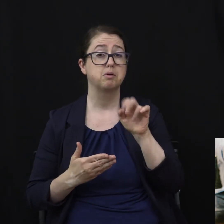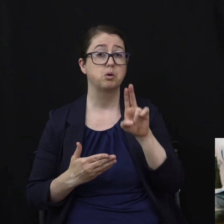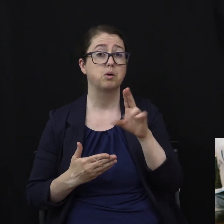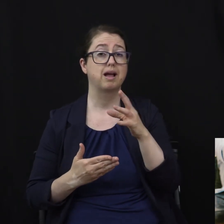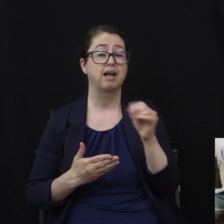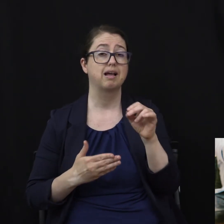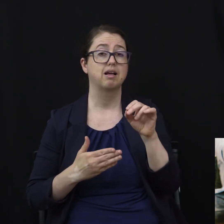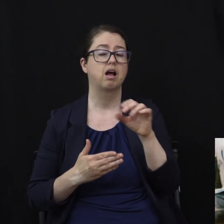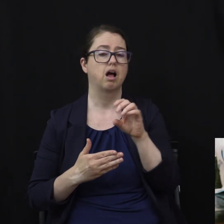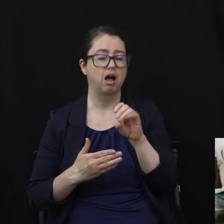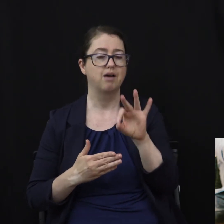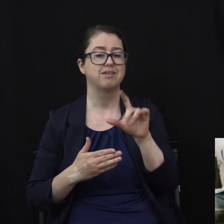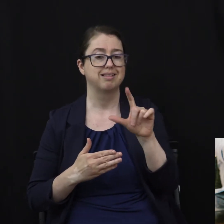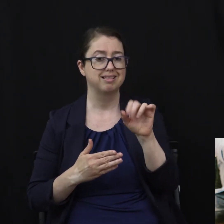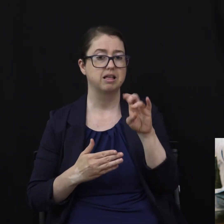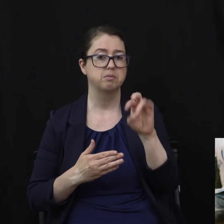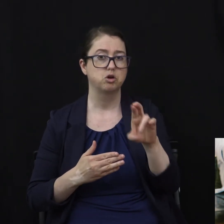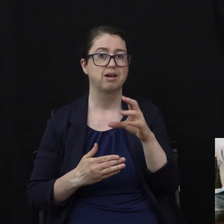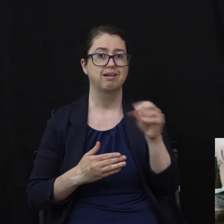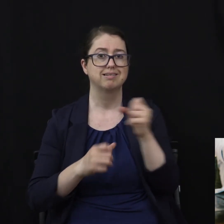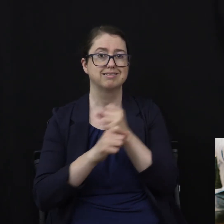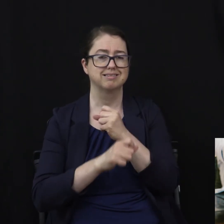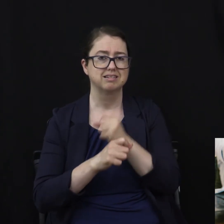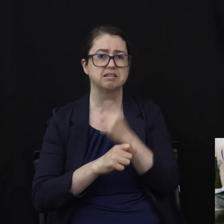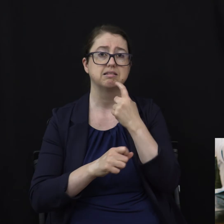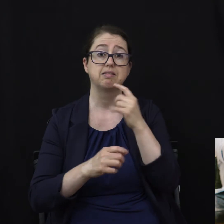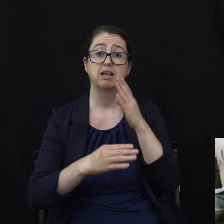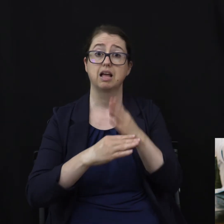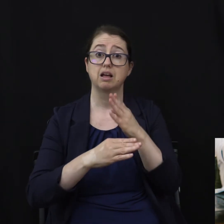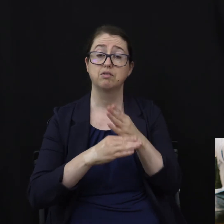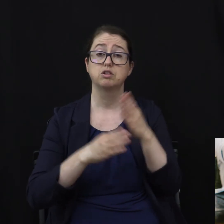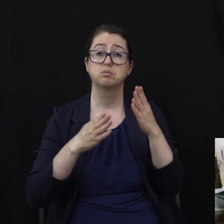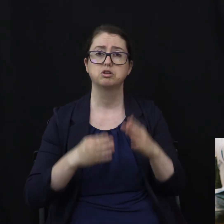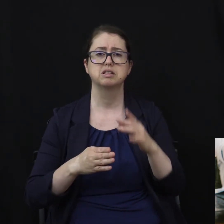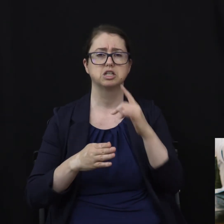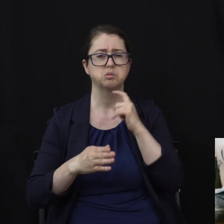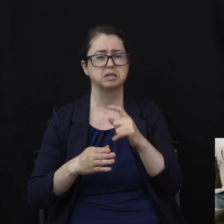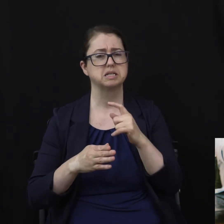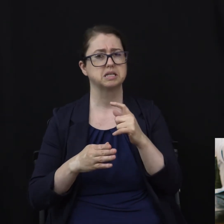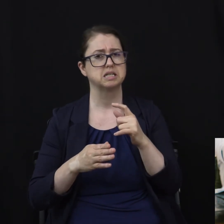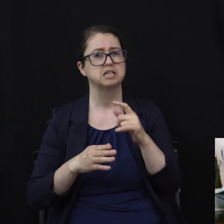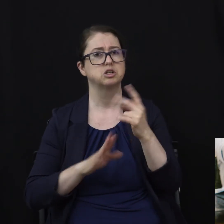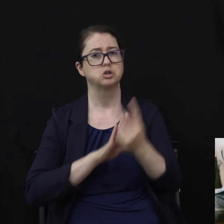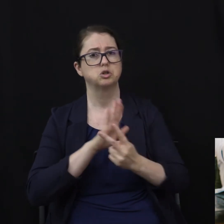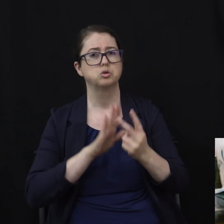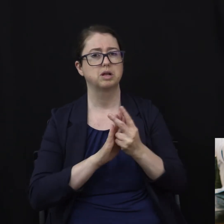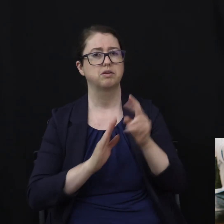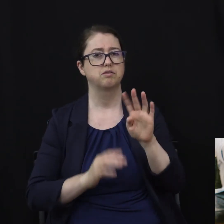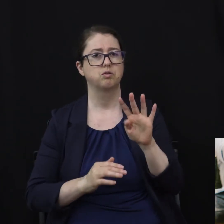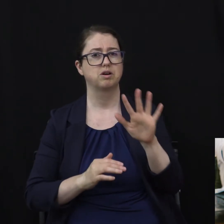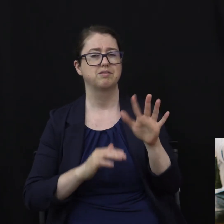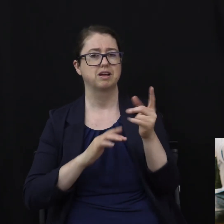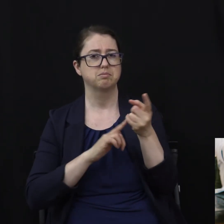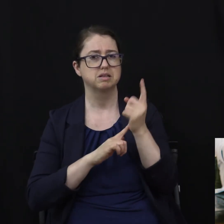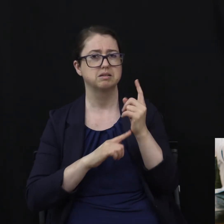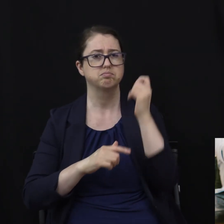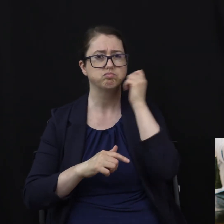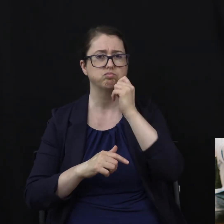reported that the average person spends two hours and 45 minutes every single day watching TV. The